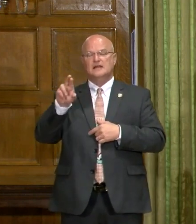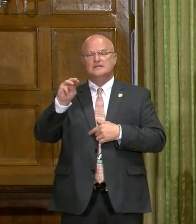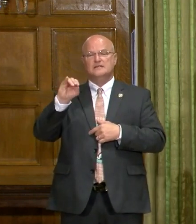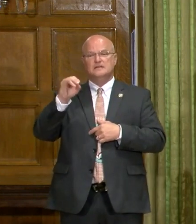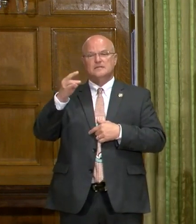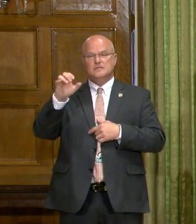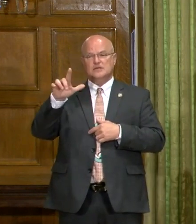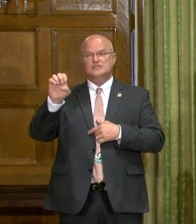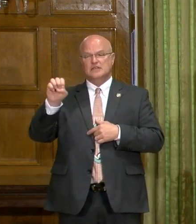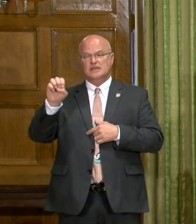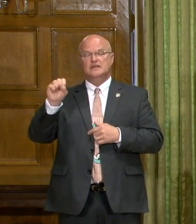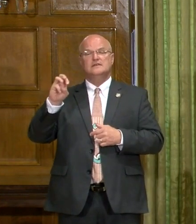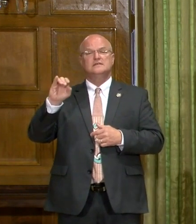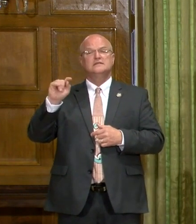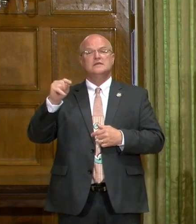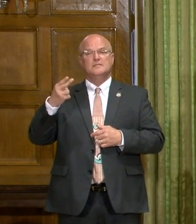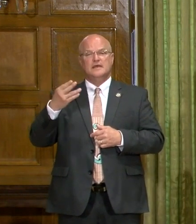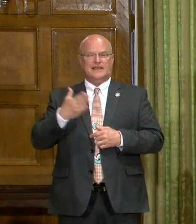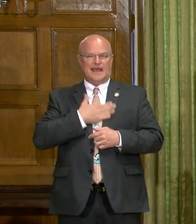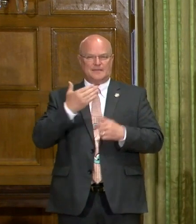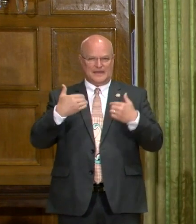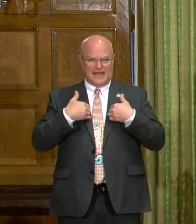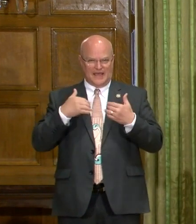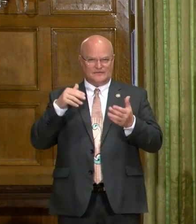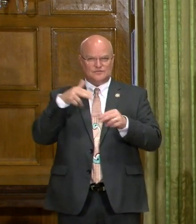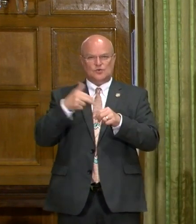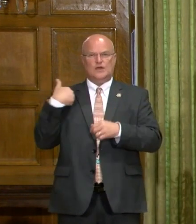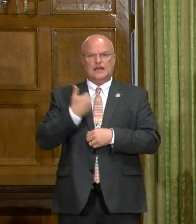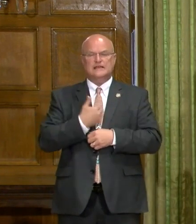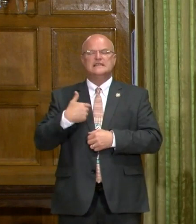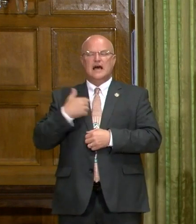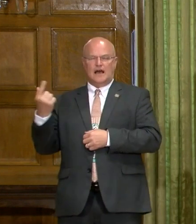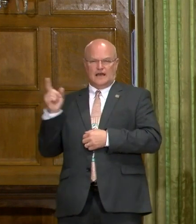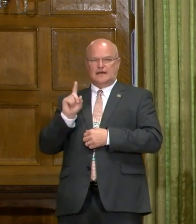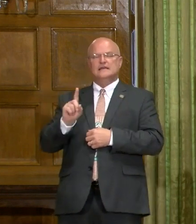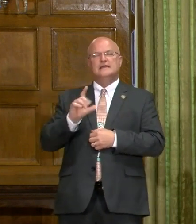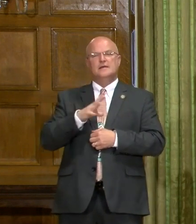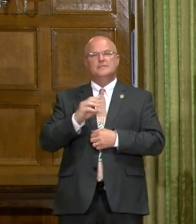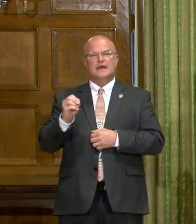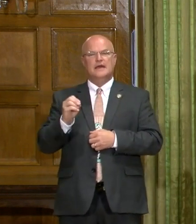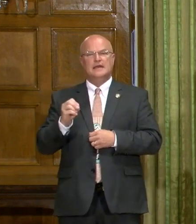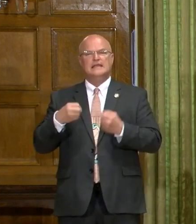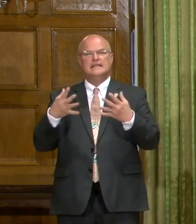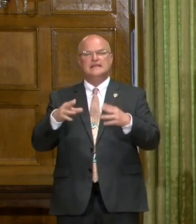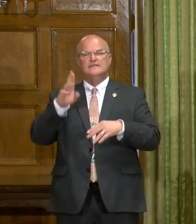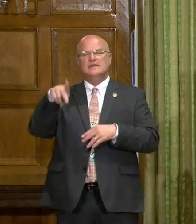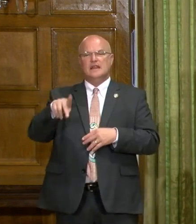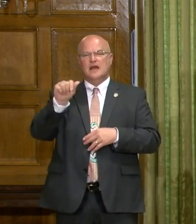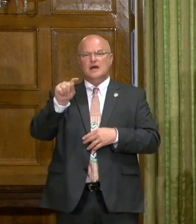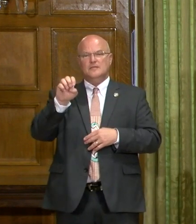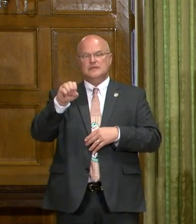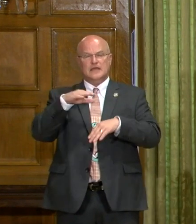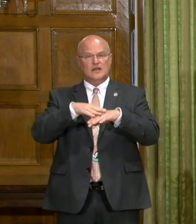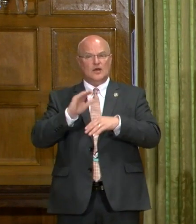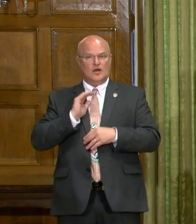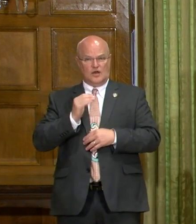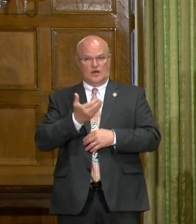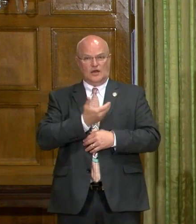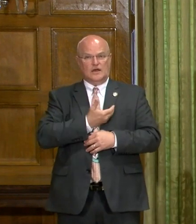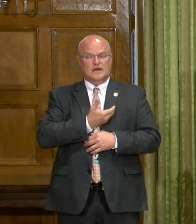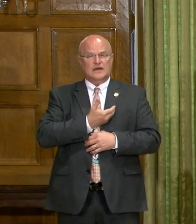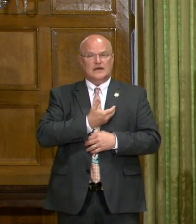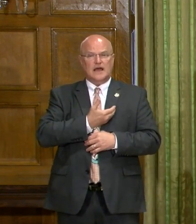Michelle Smith, who, again, we're delighted to have join you. Then I'll come back and give an update on our